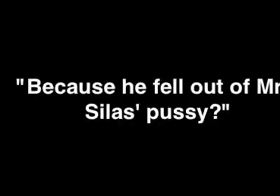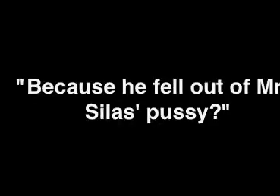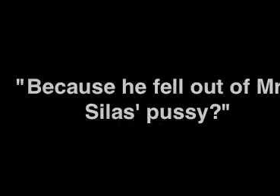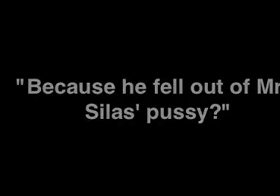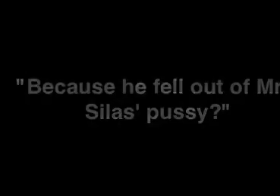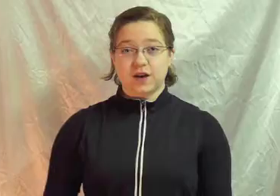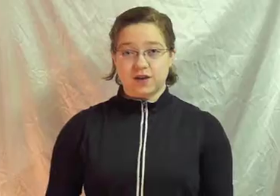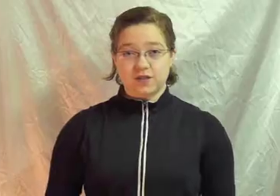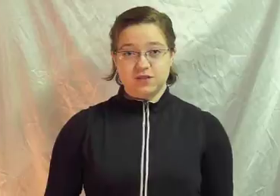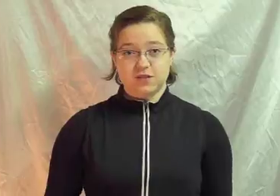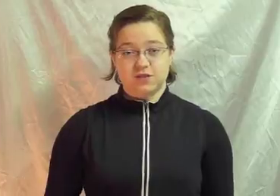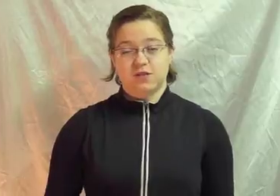Because